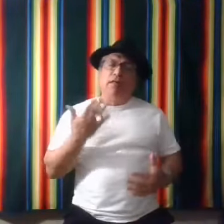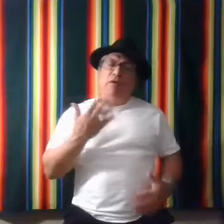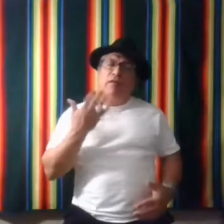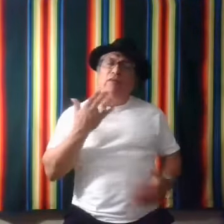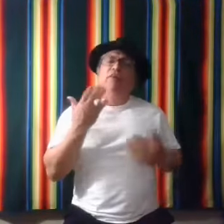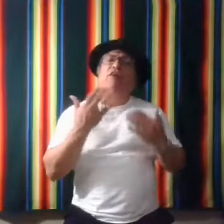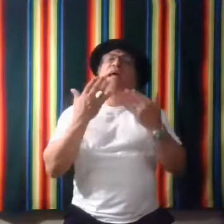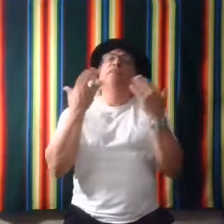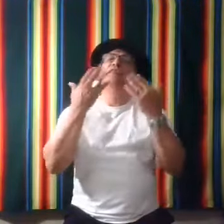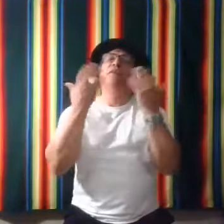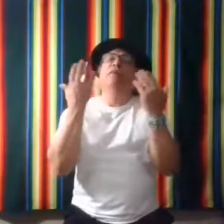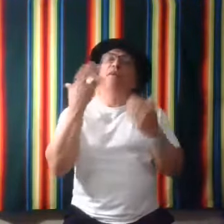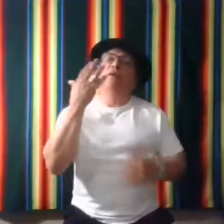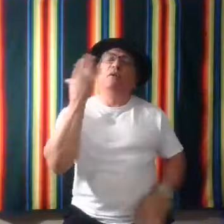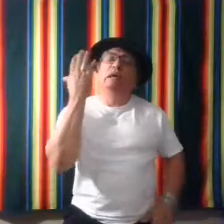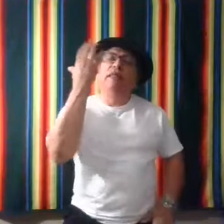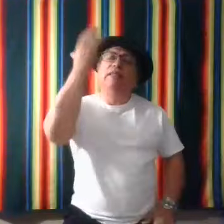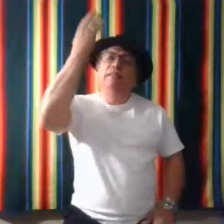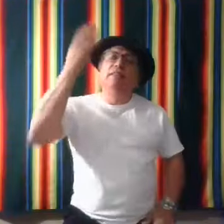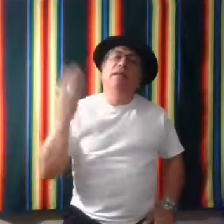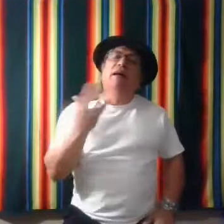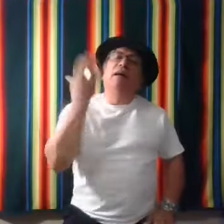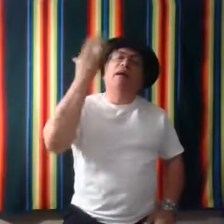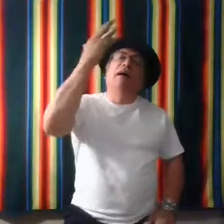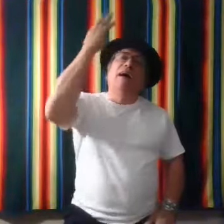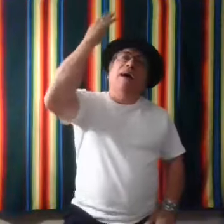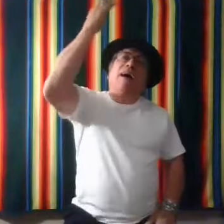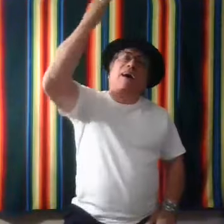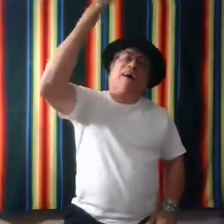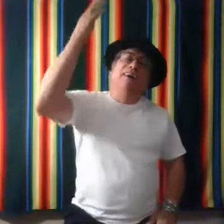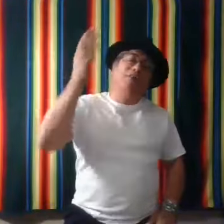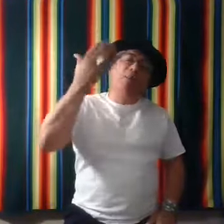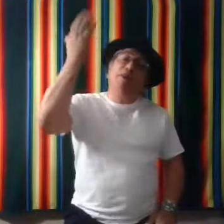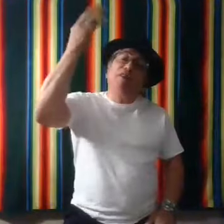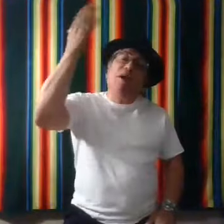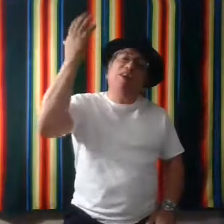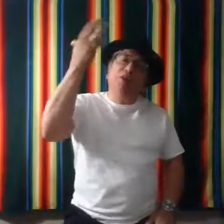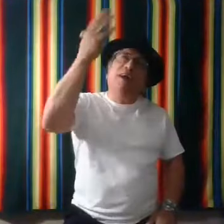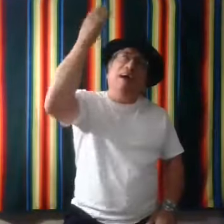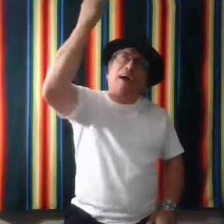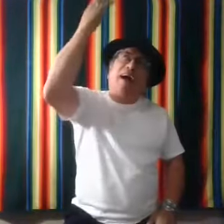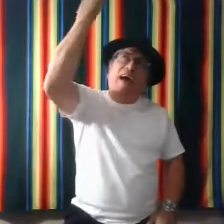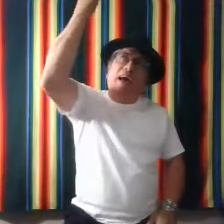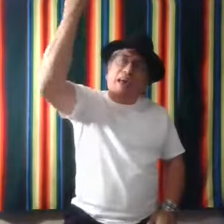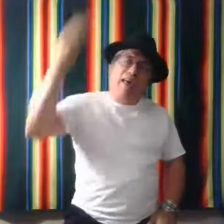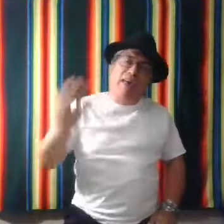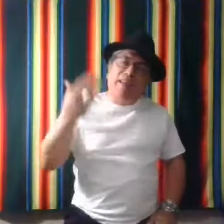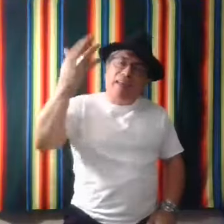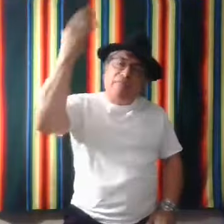Your, your hands like this. You might put a smile to it. Laughing.